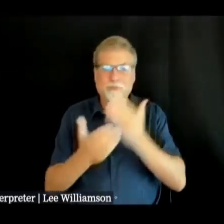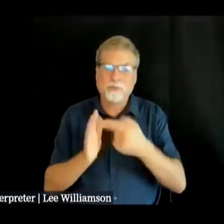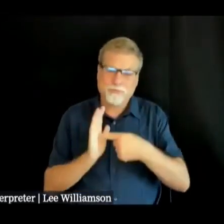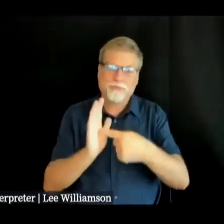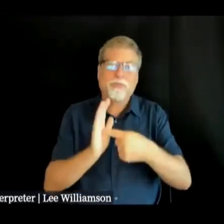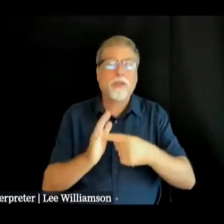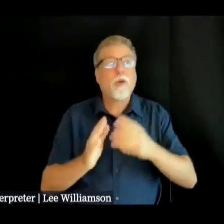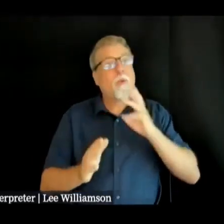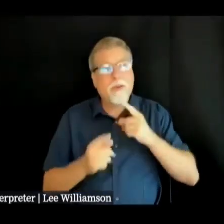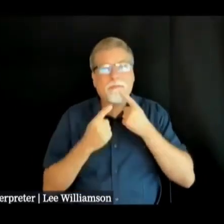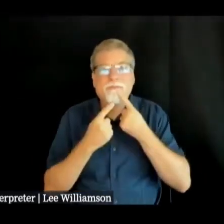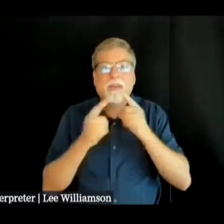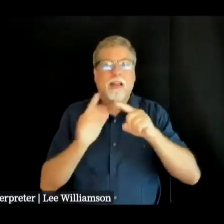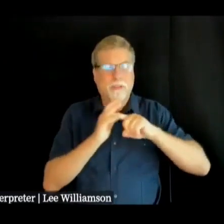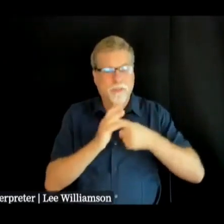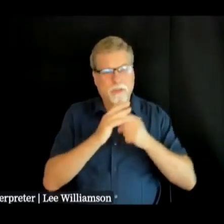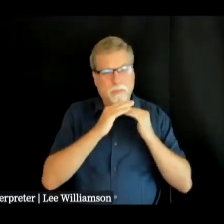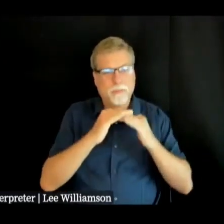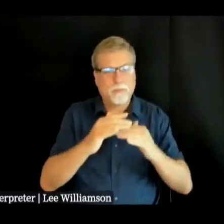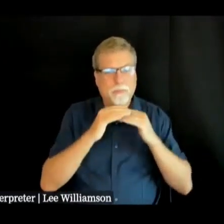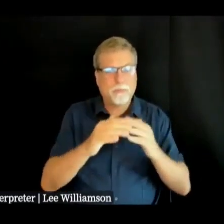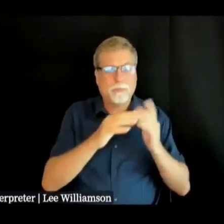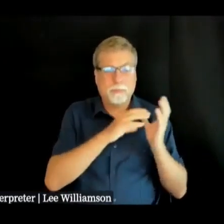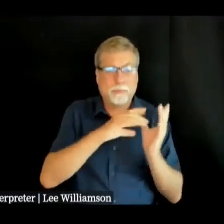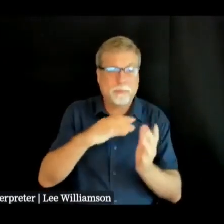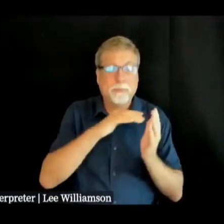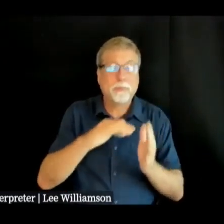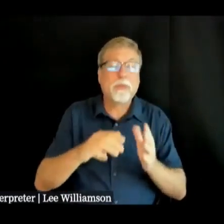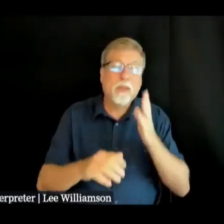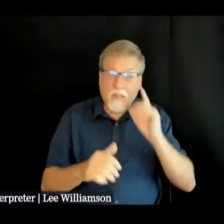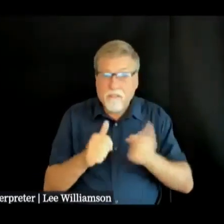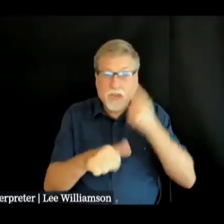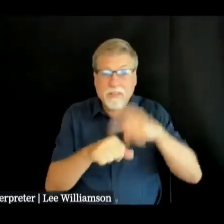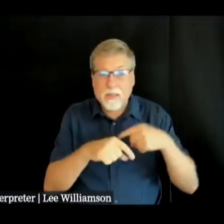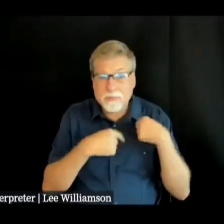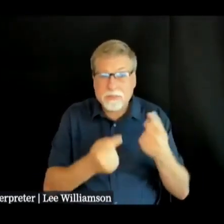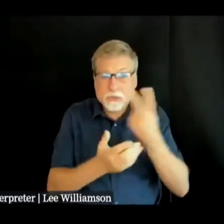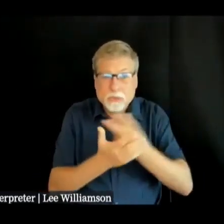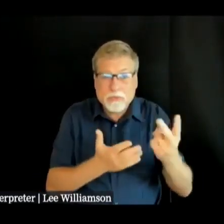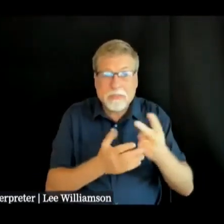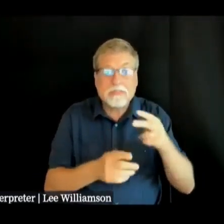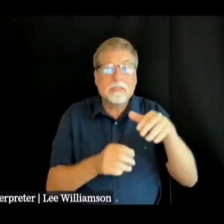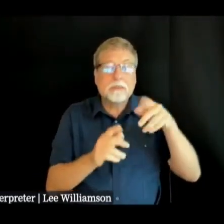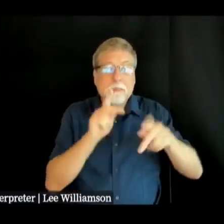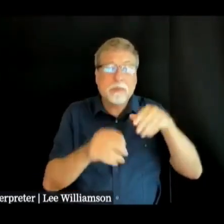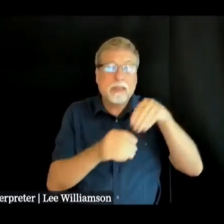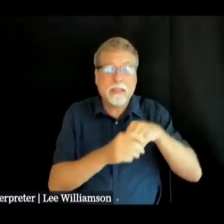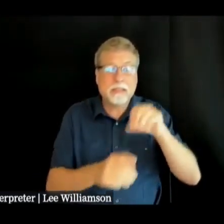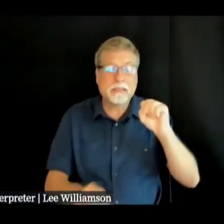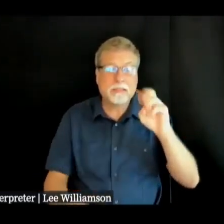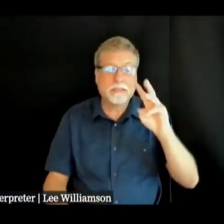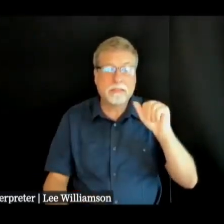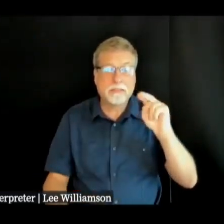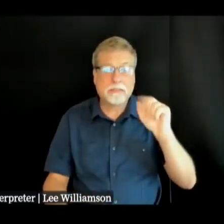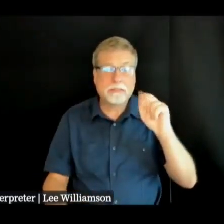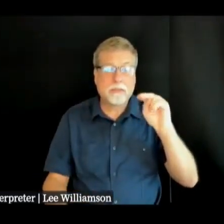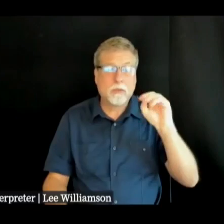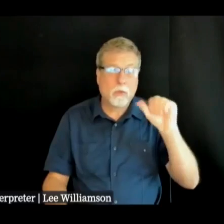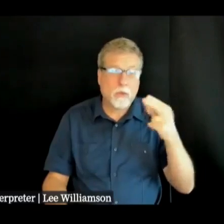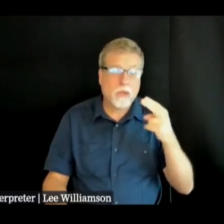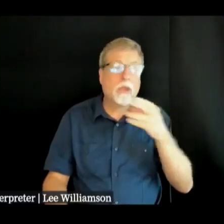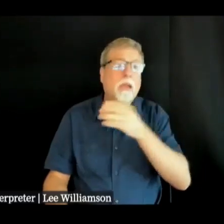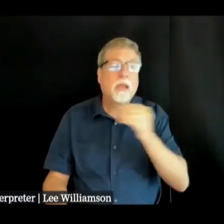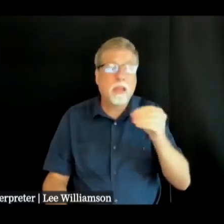beginning to flow and for the first time in more than two weeks folks in swananoa had water flowing through their